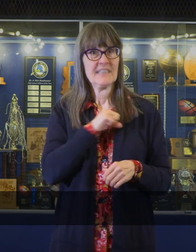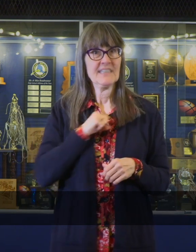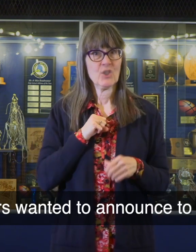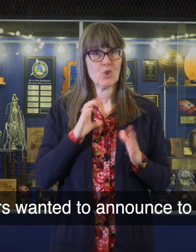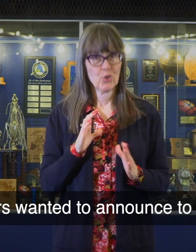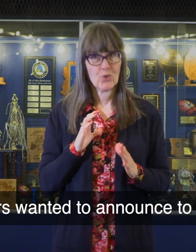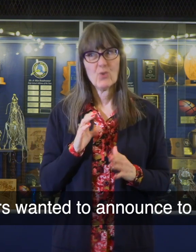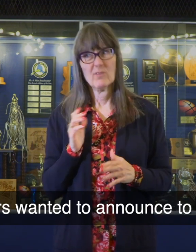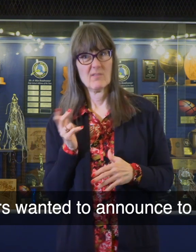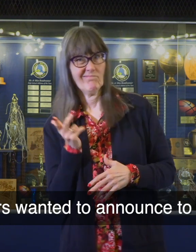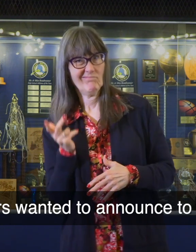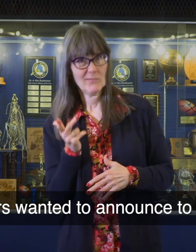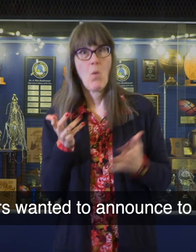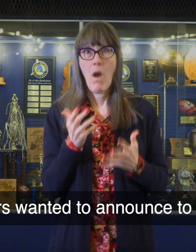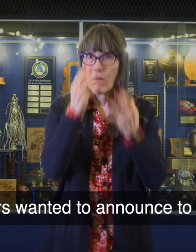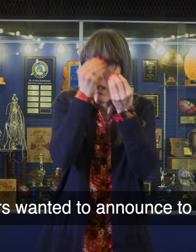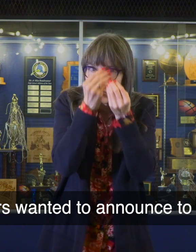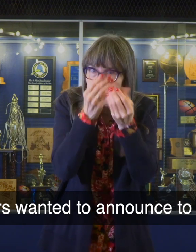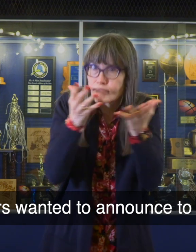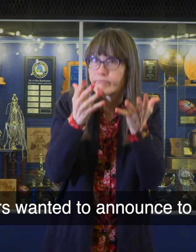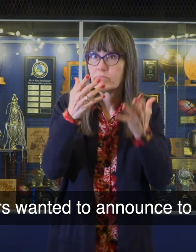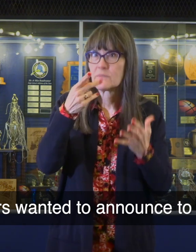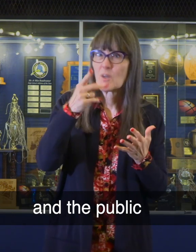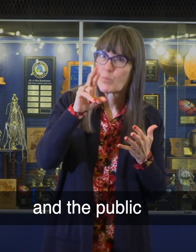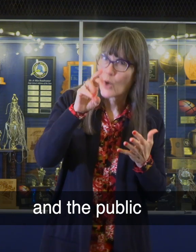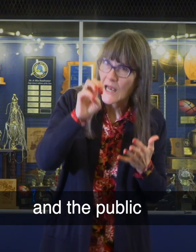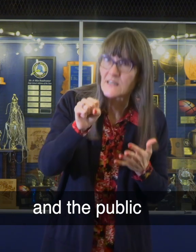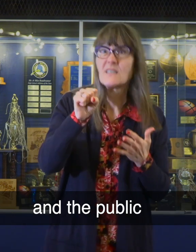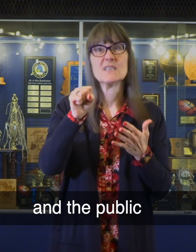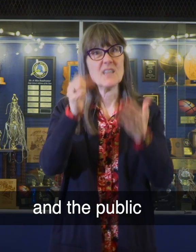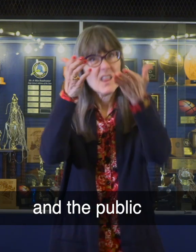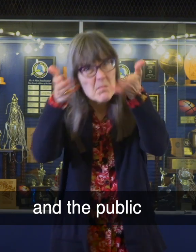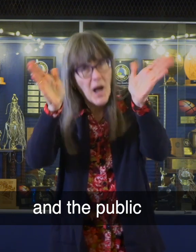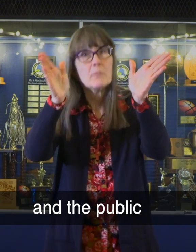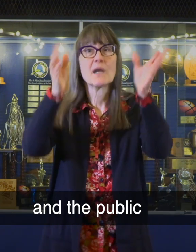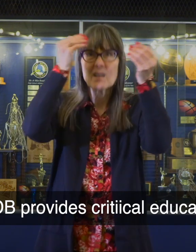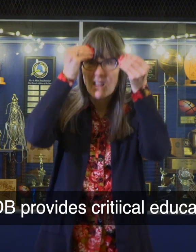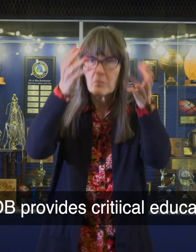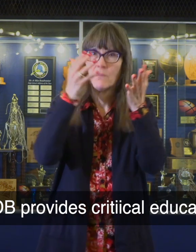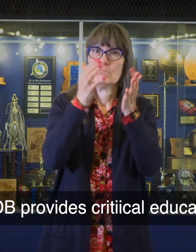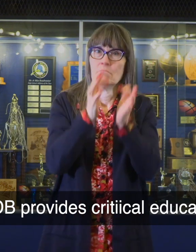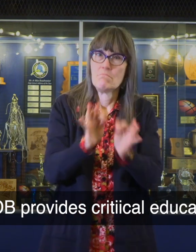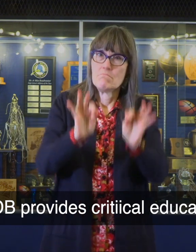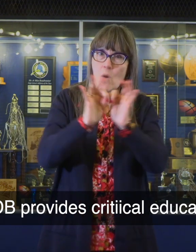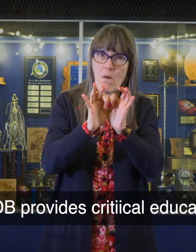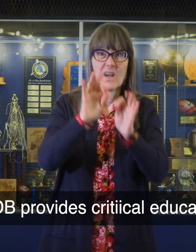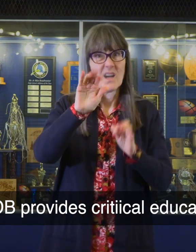The Senators wanted to announce to the press and the public that ASDB provides critical